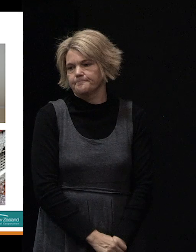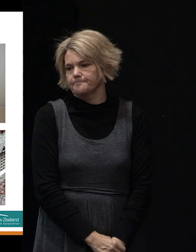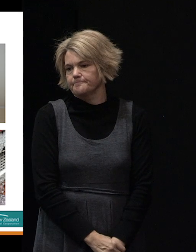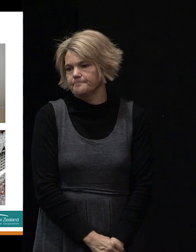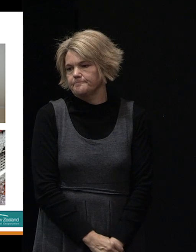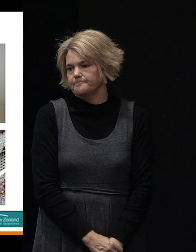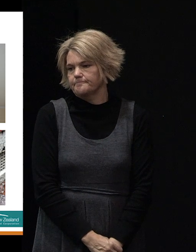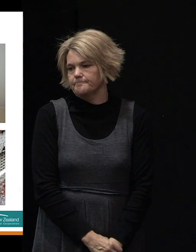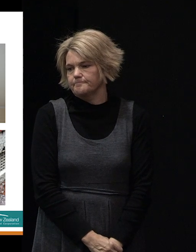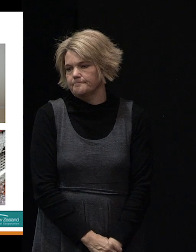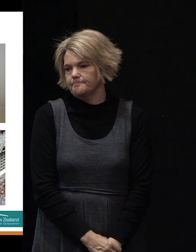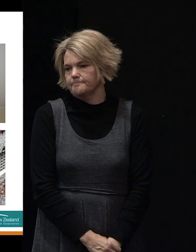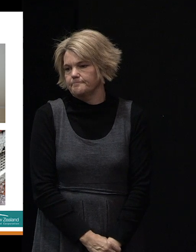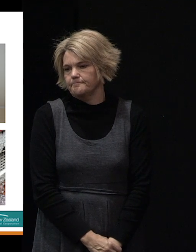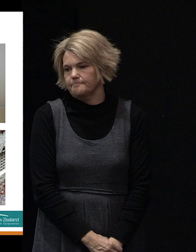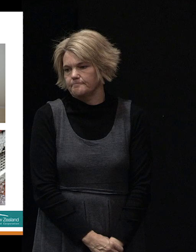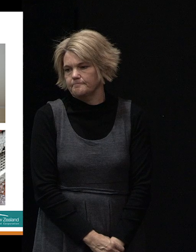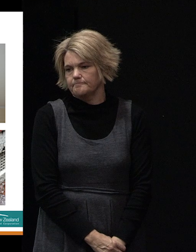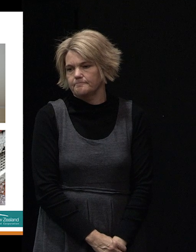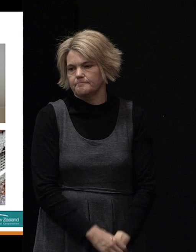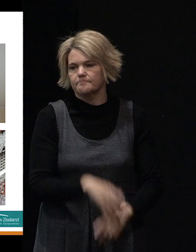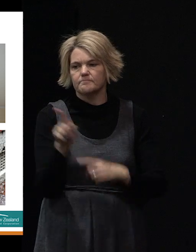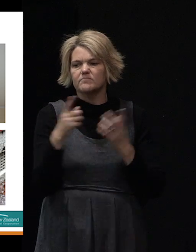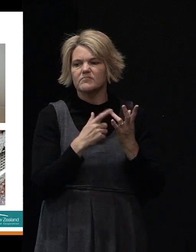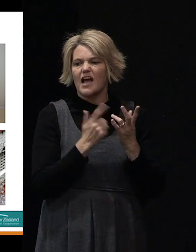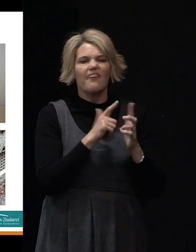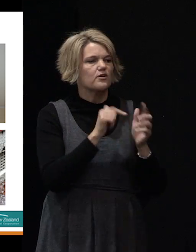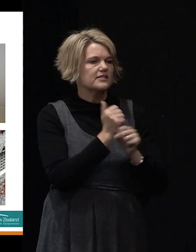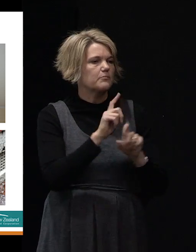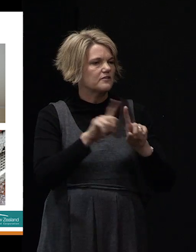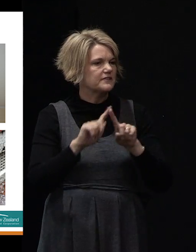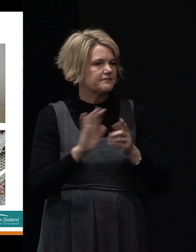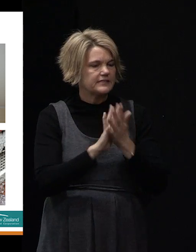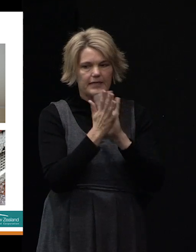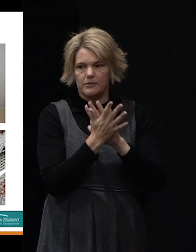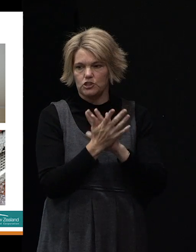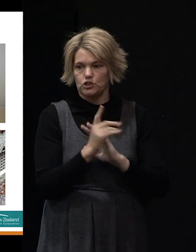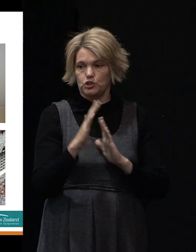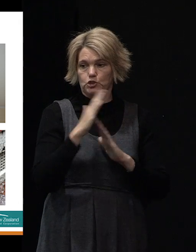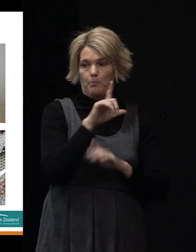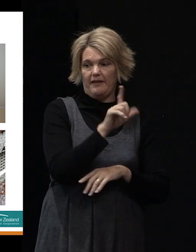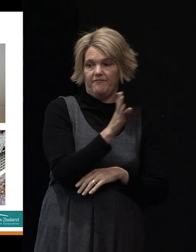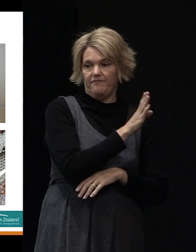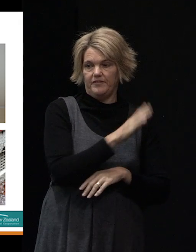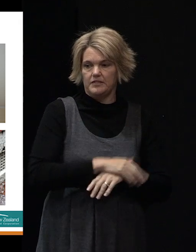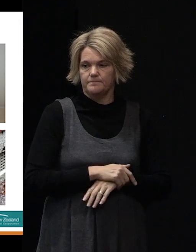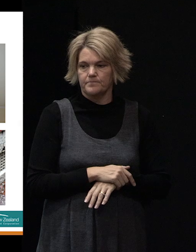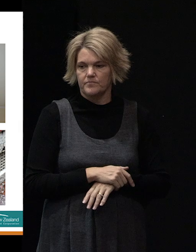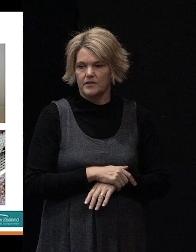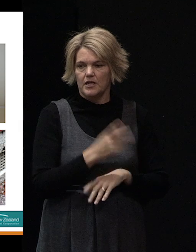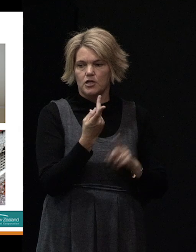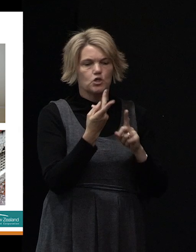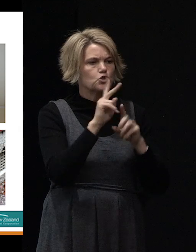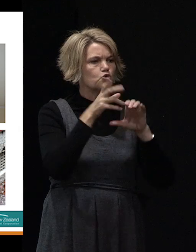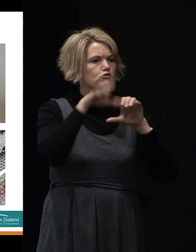other views of typical sort of damage in some of these buildings of Housing New Zealand this one on the top left is a two storey brick